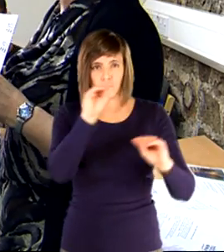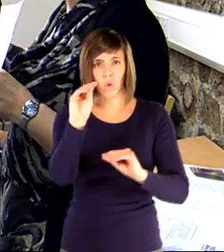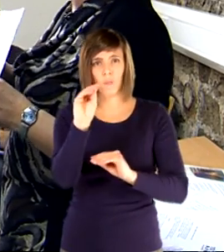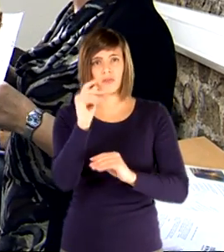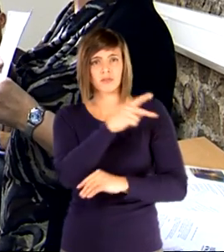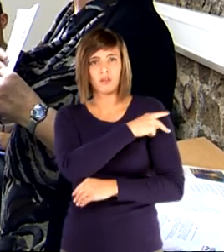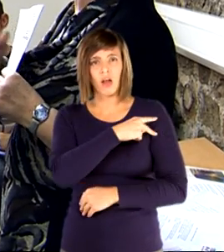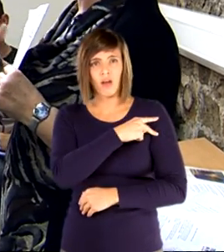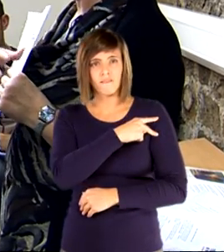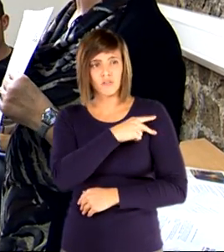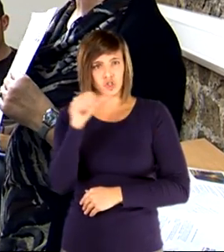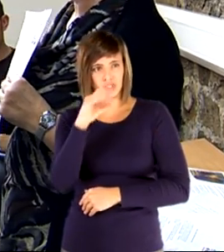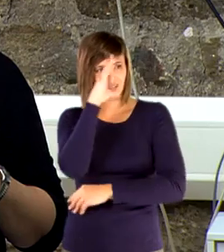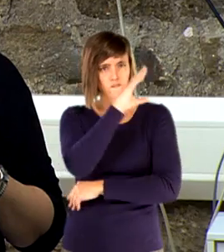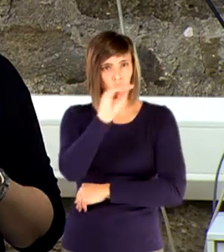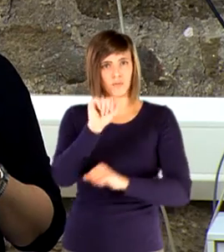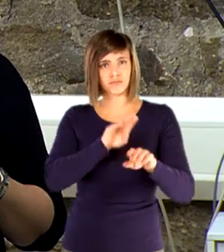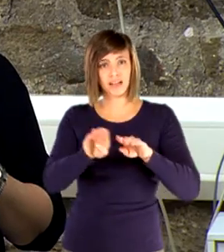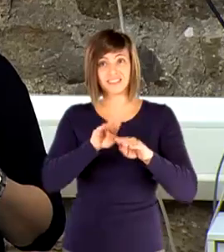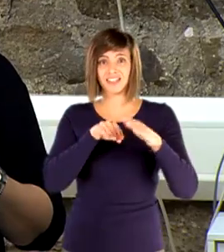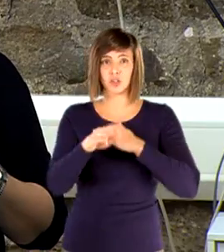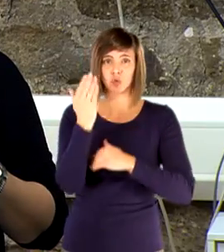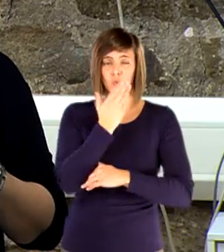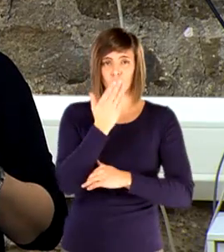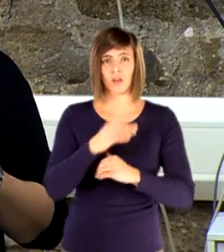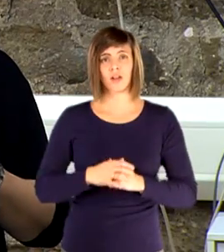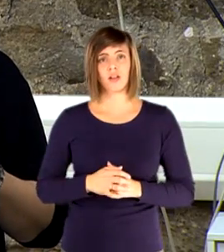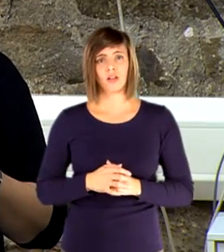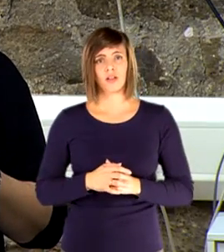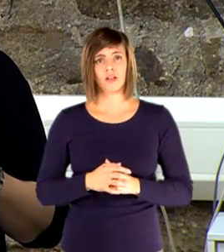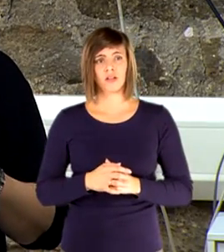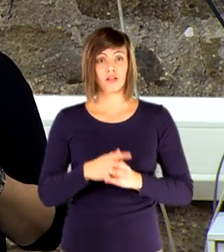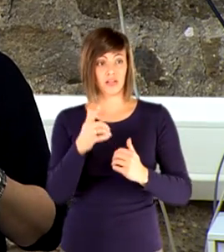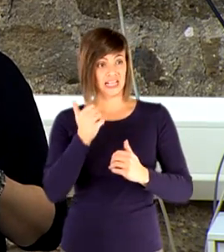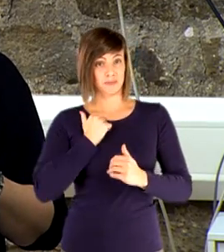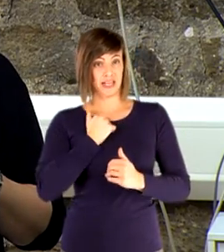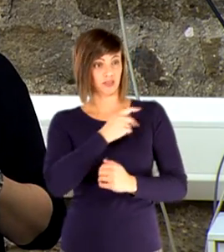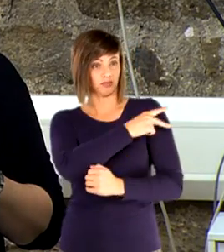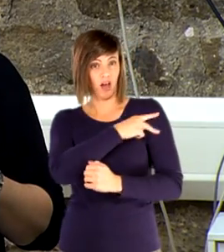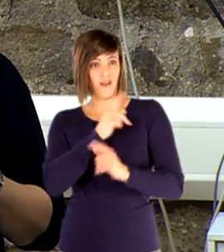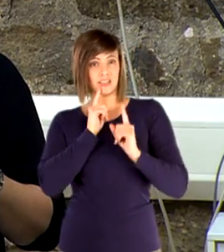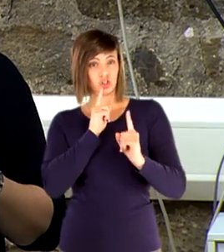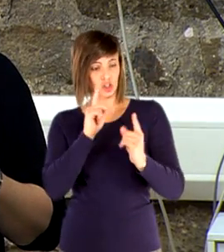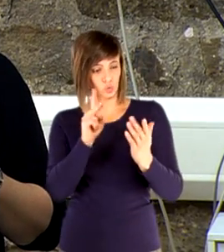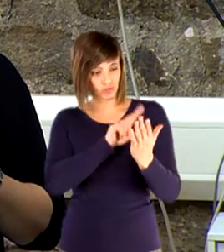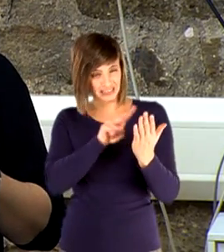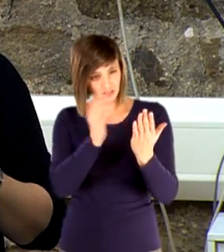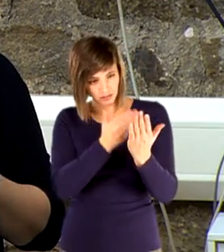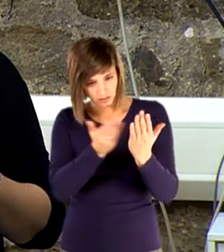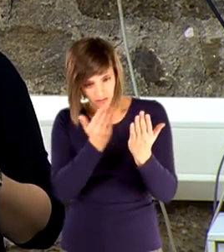It's supposed to inform practice in the school. And although you might not expect every teacher to read every single